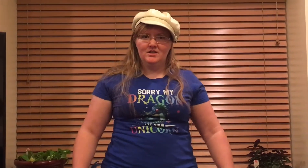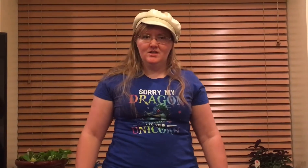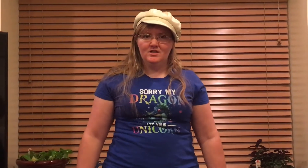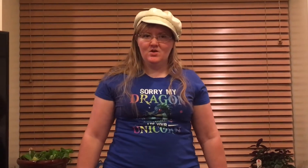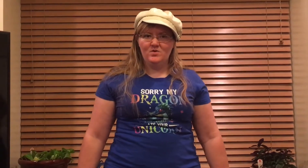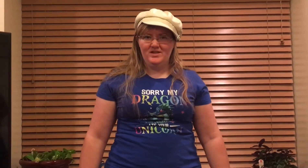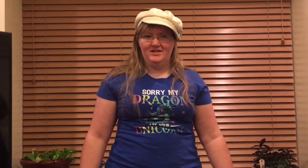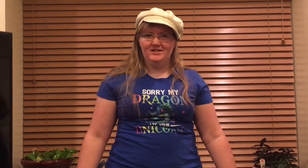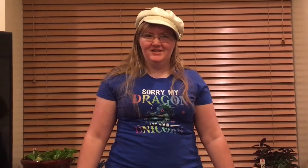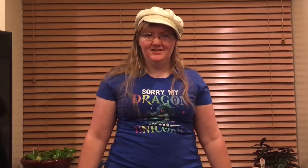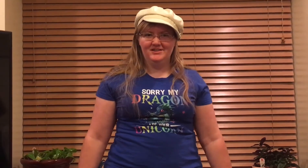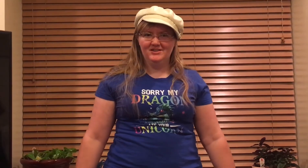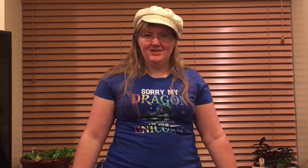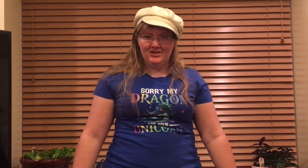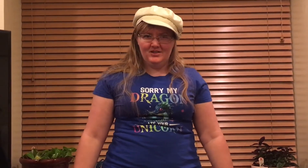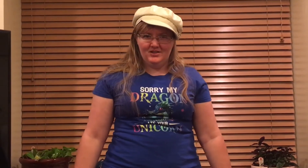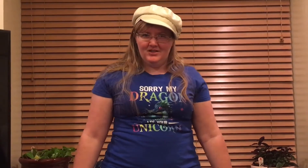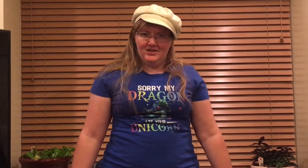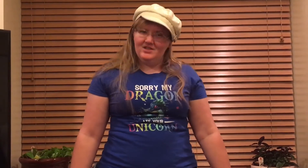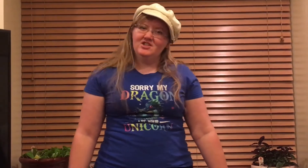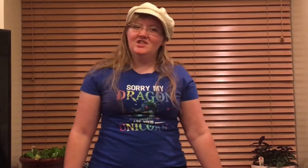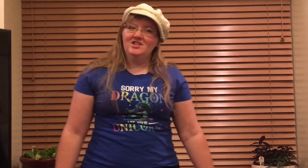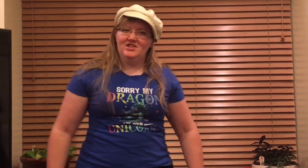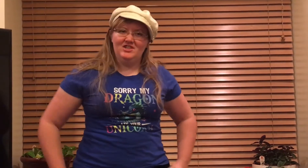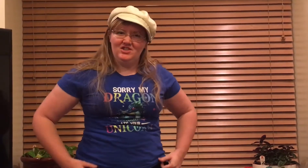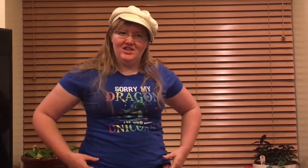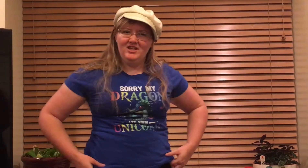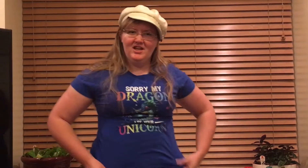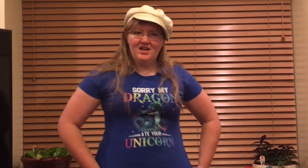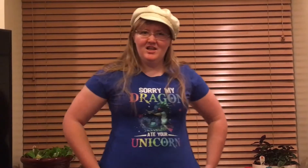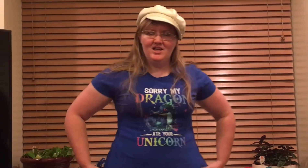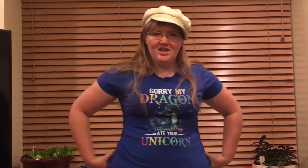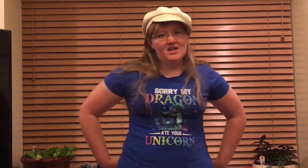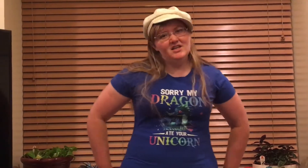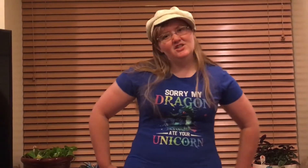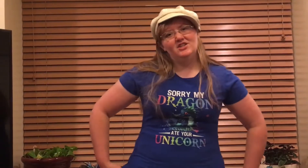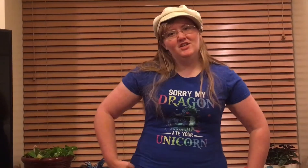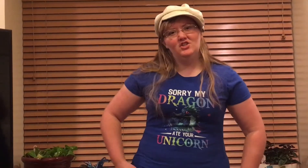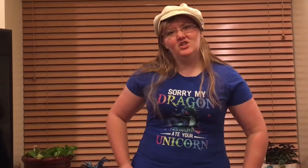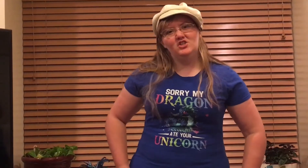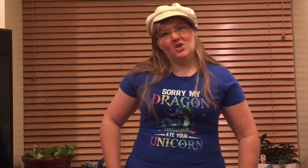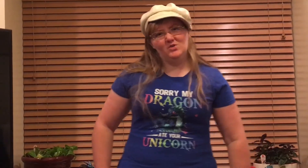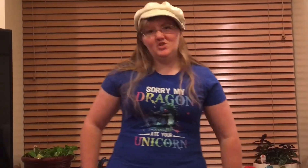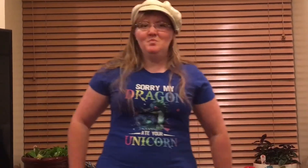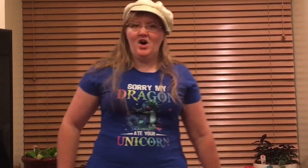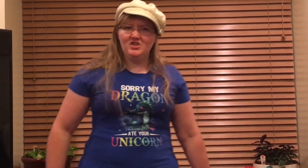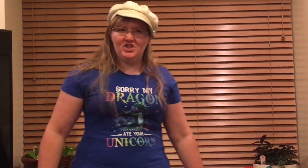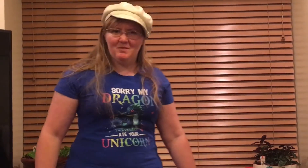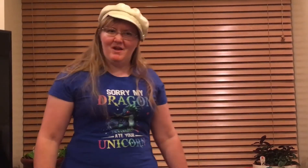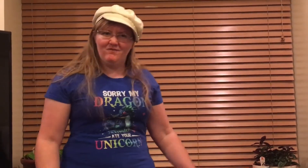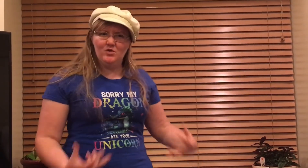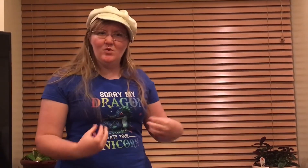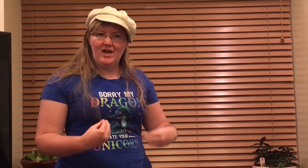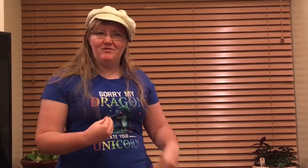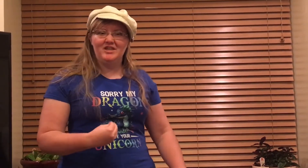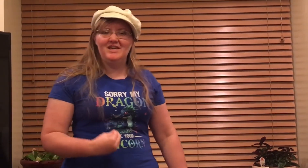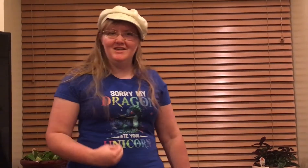The queen. She did, did she? She thinks she's so smart she can make a fool out of the king.